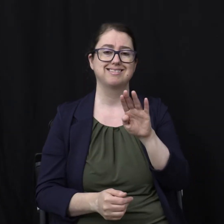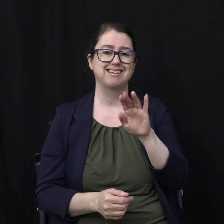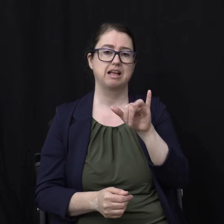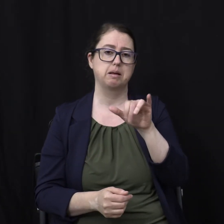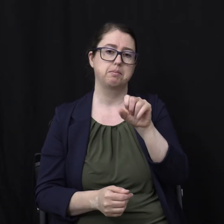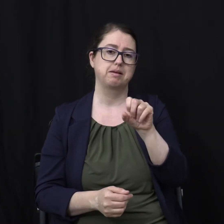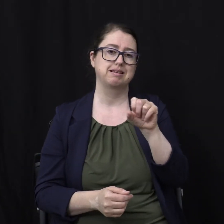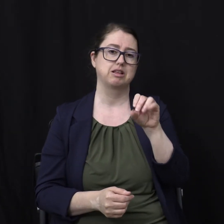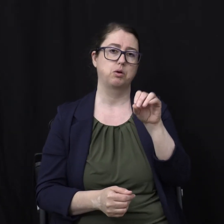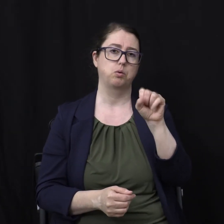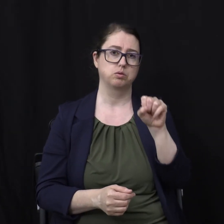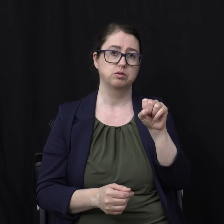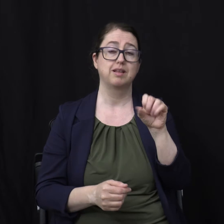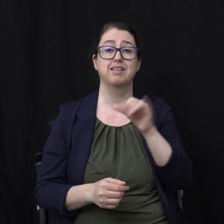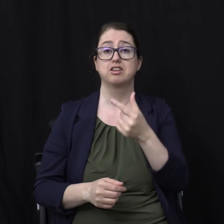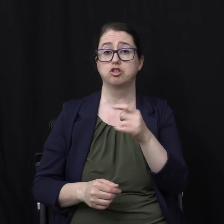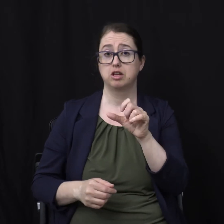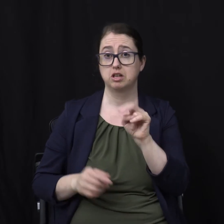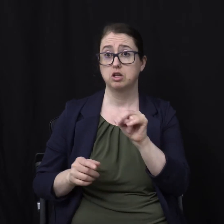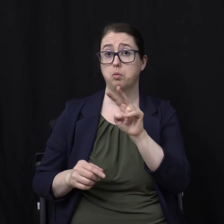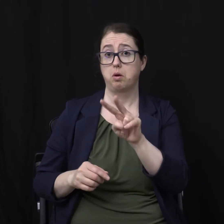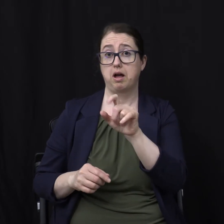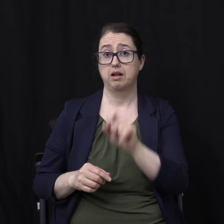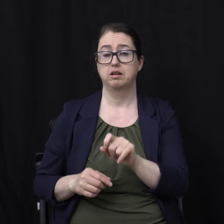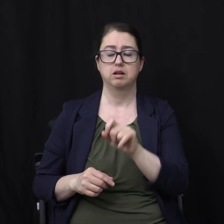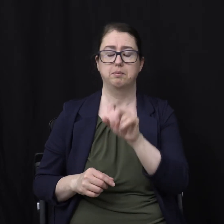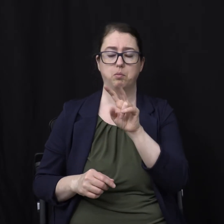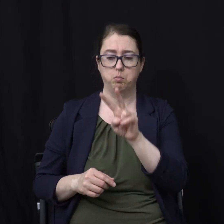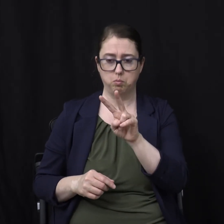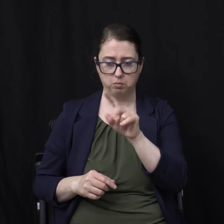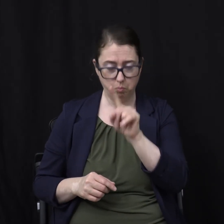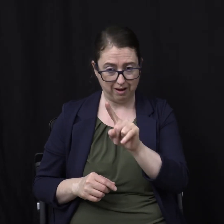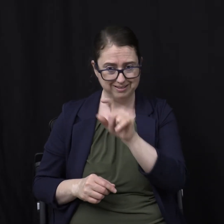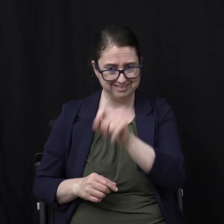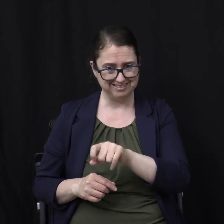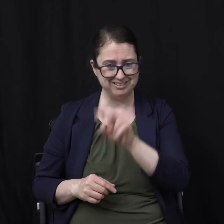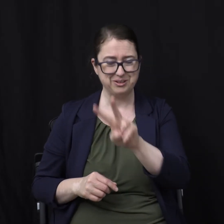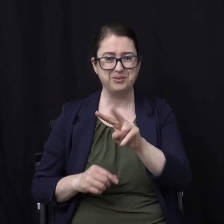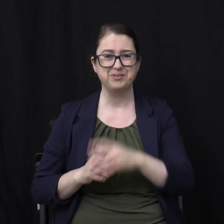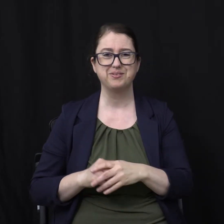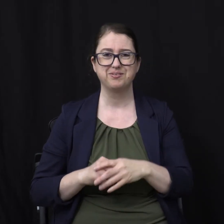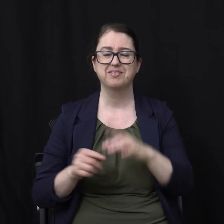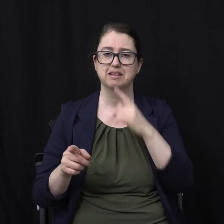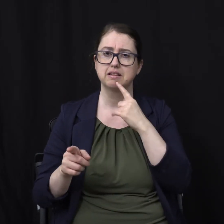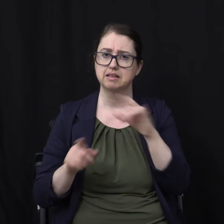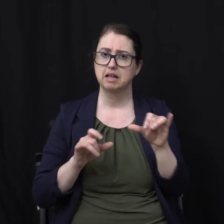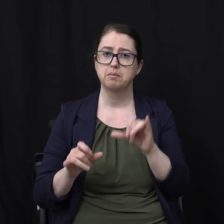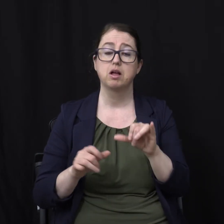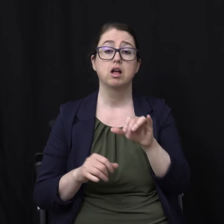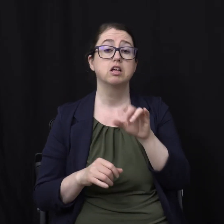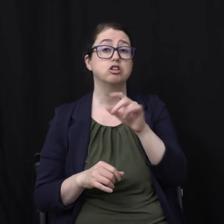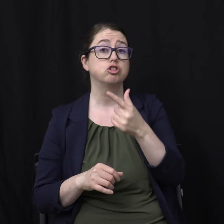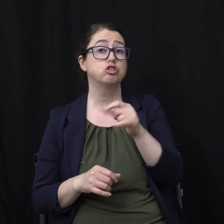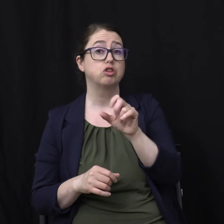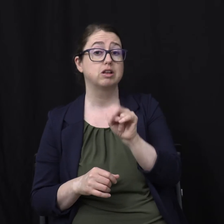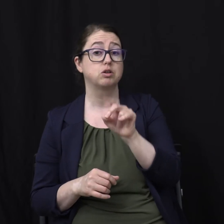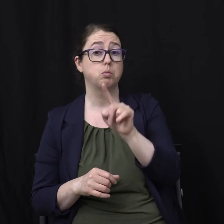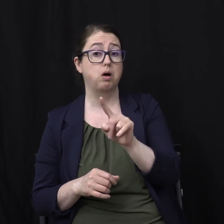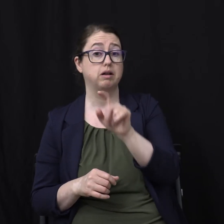in Genesis 1 Verse 2 In the Greek version Of the book of Genesis Genesis 1 verse 2 Is when the earth Is